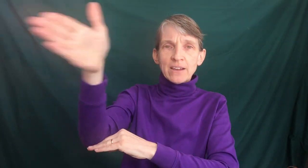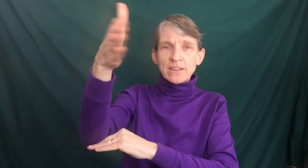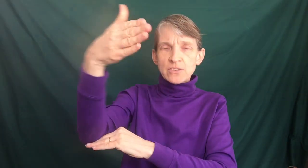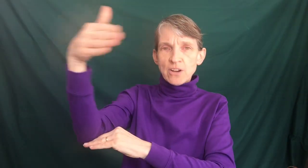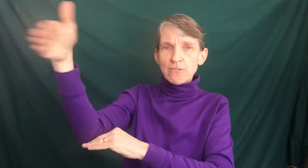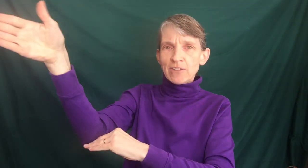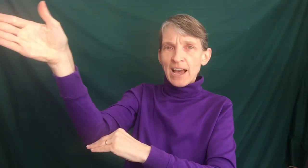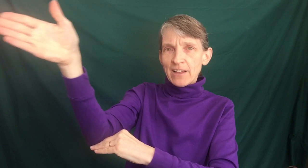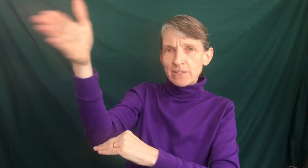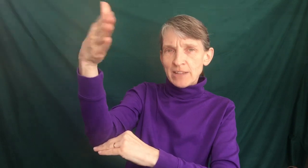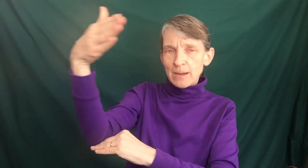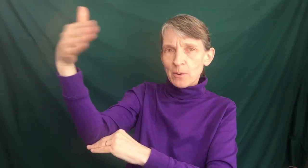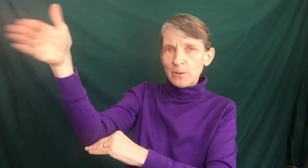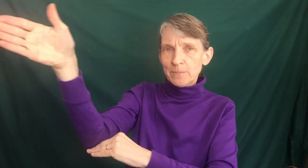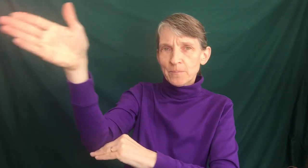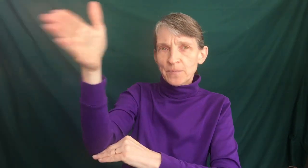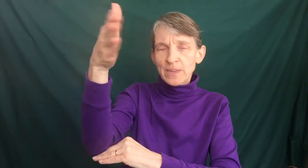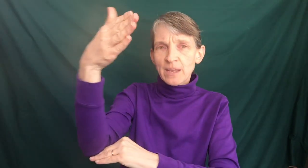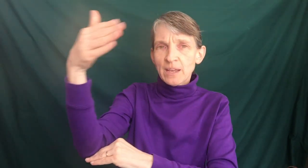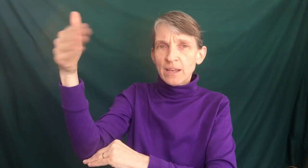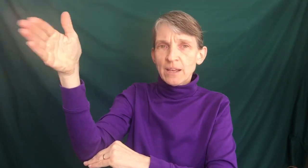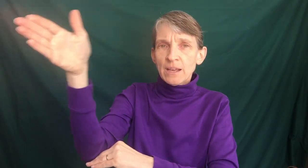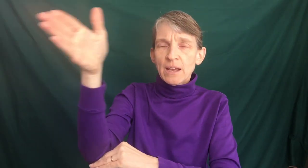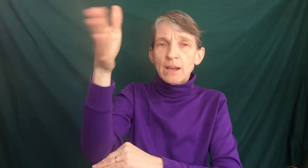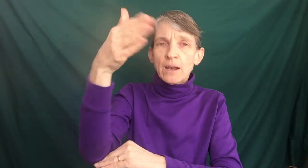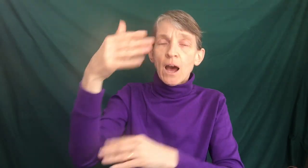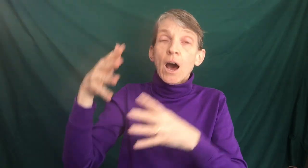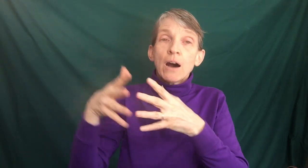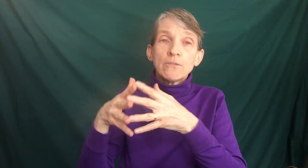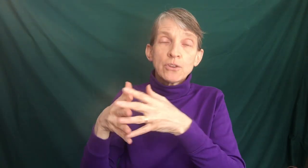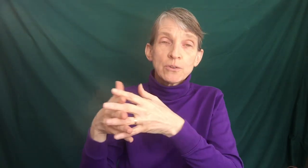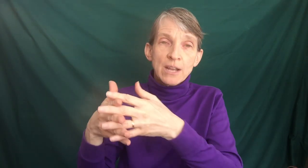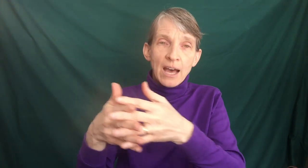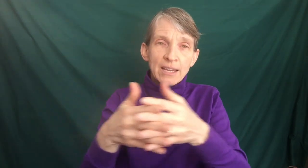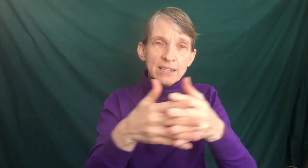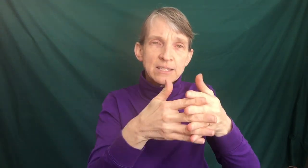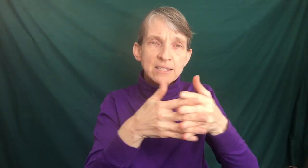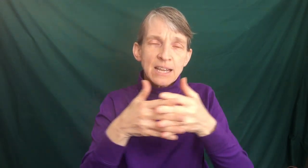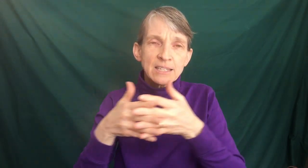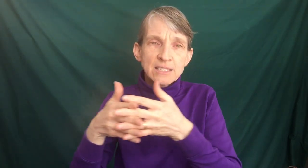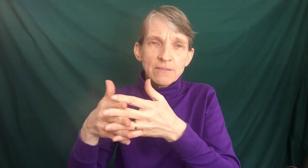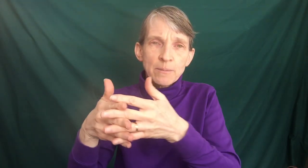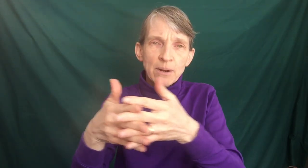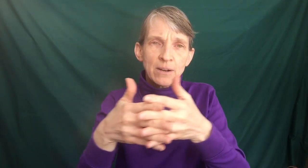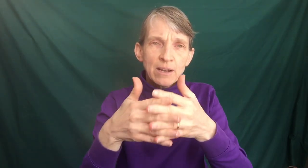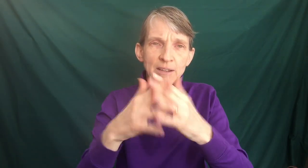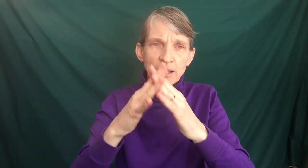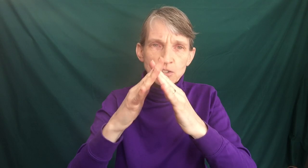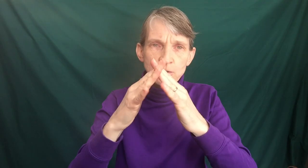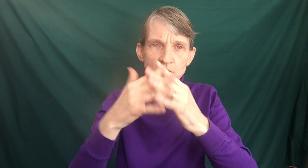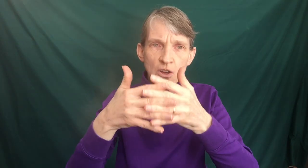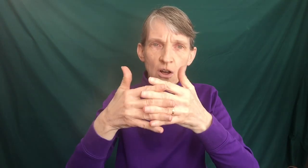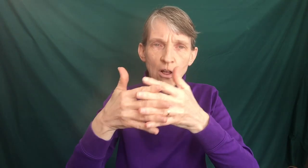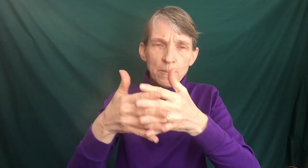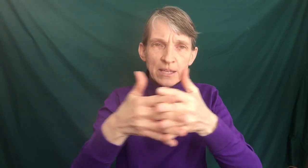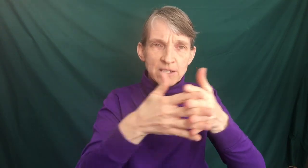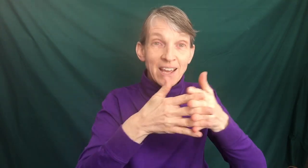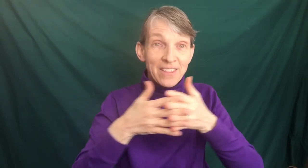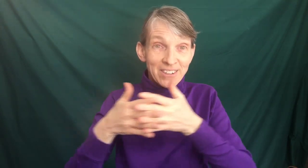So there's our flag on the flagpole of the United States of America. And that shows us all mixed together.